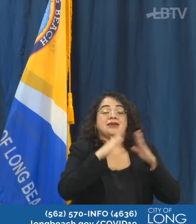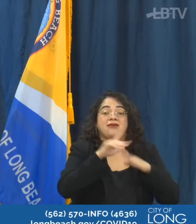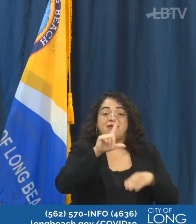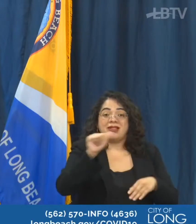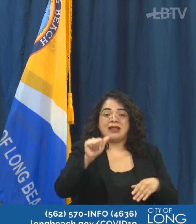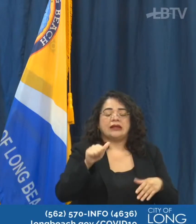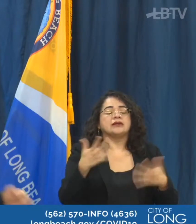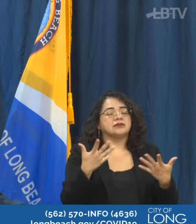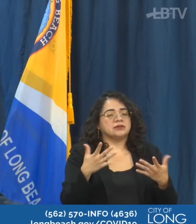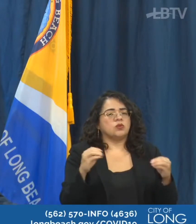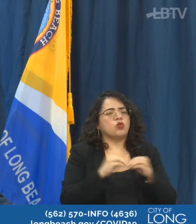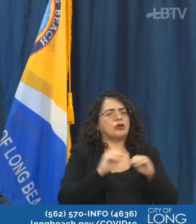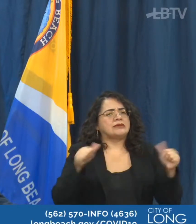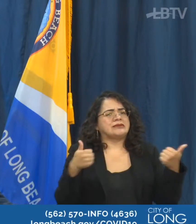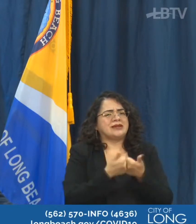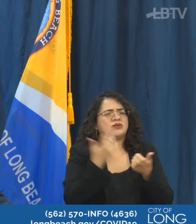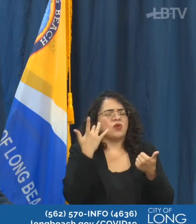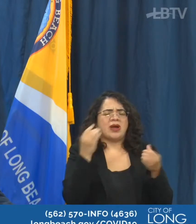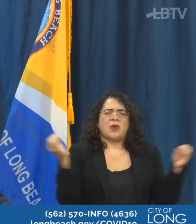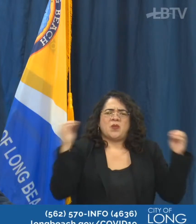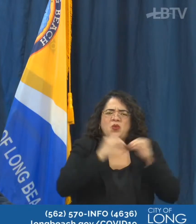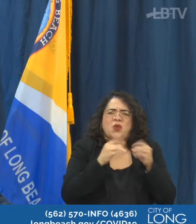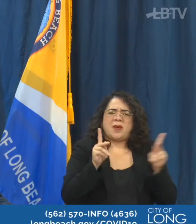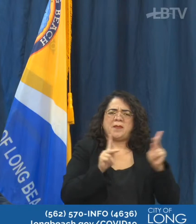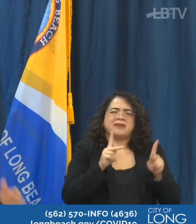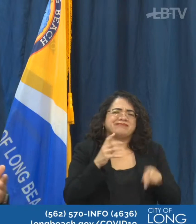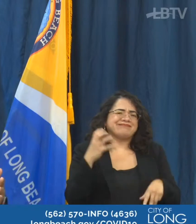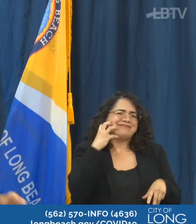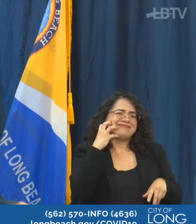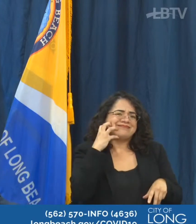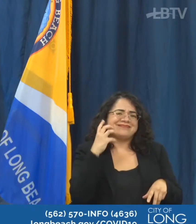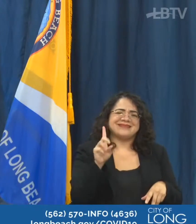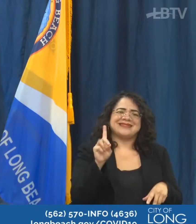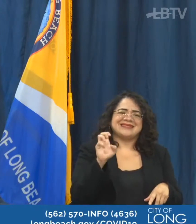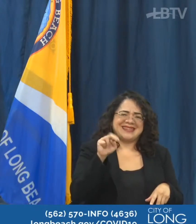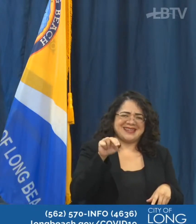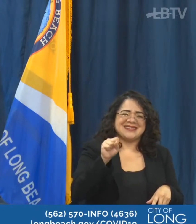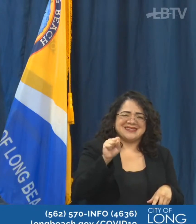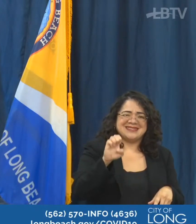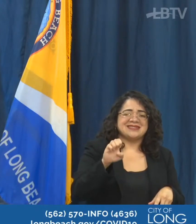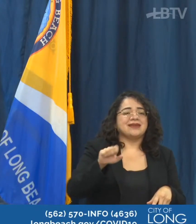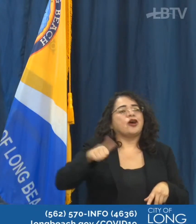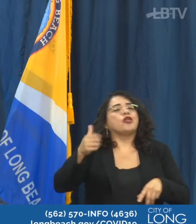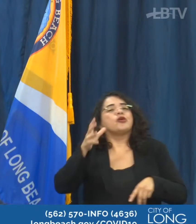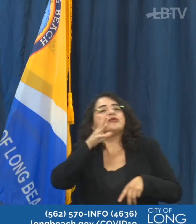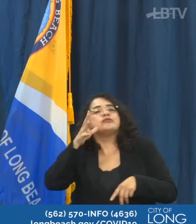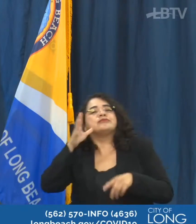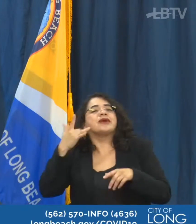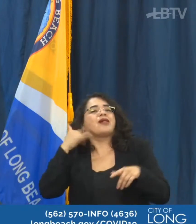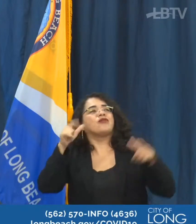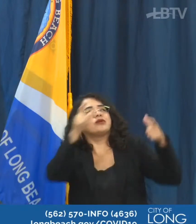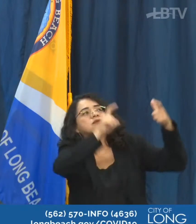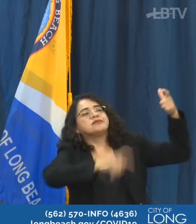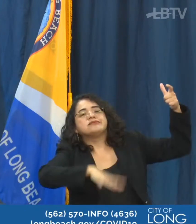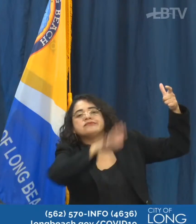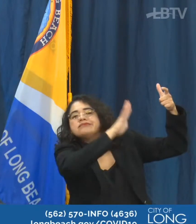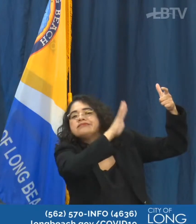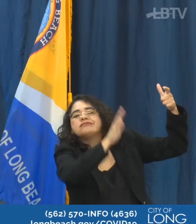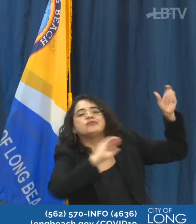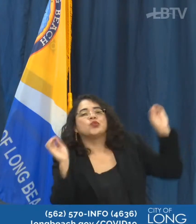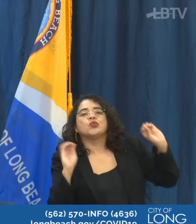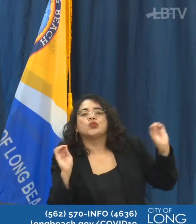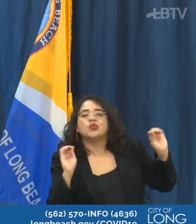areas of the state that are less dense. so oftentimes the state or the governor will will declare and say these industries